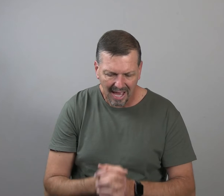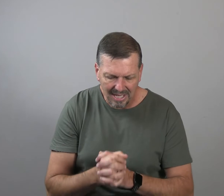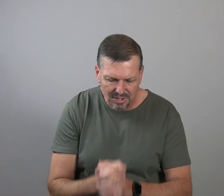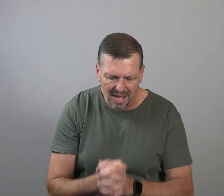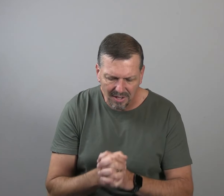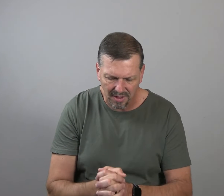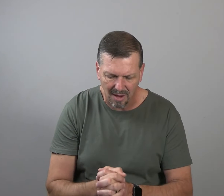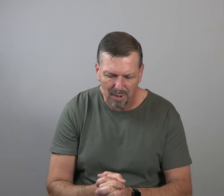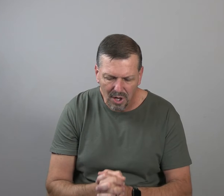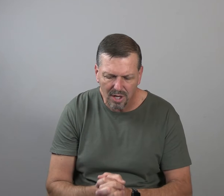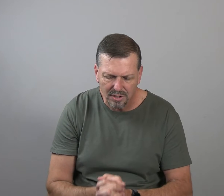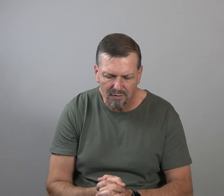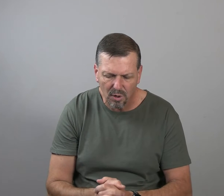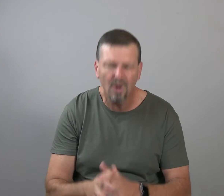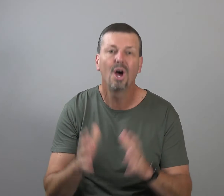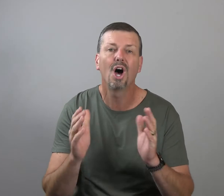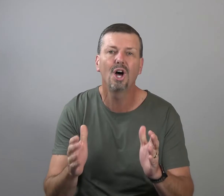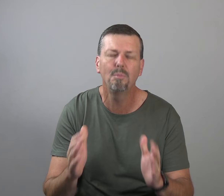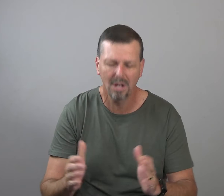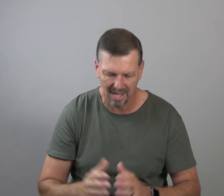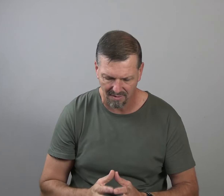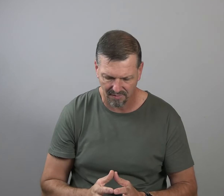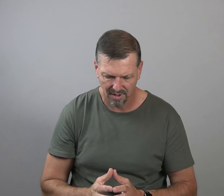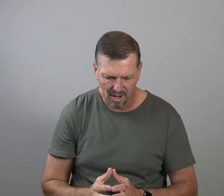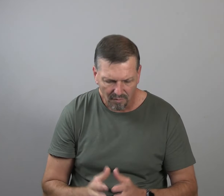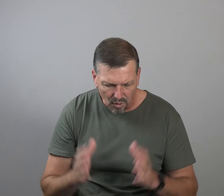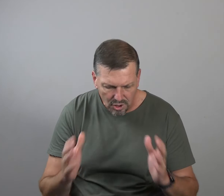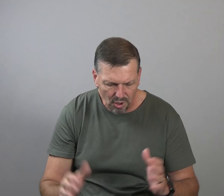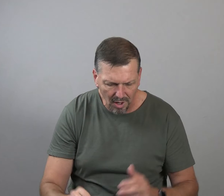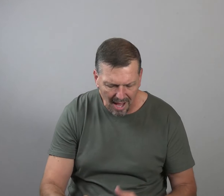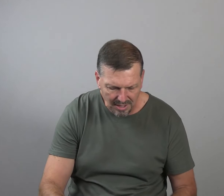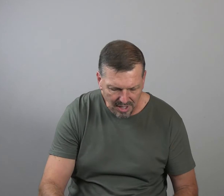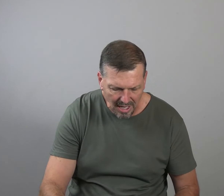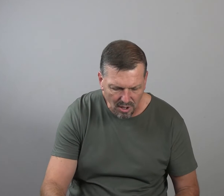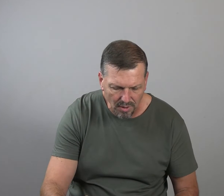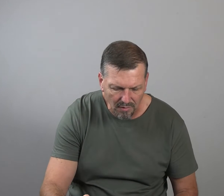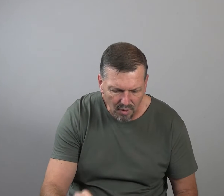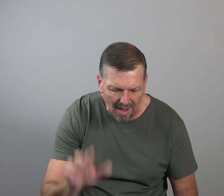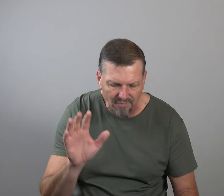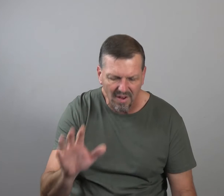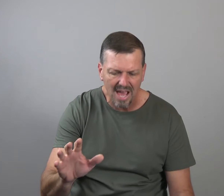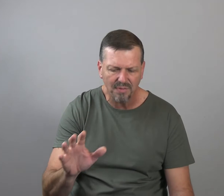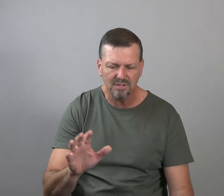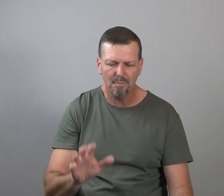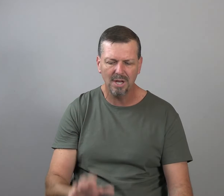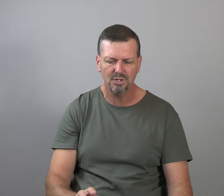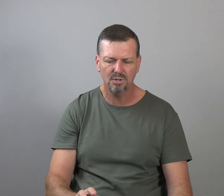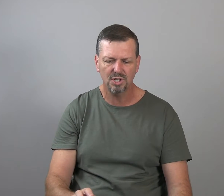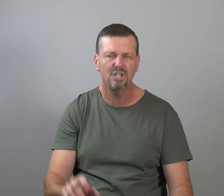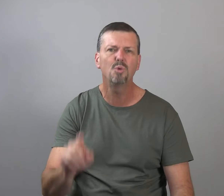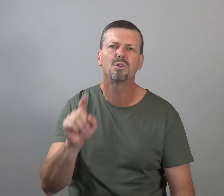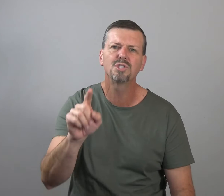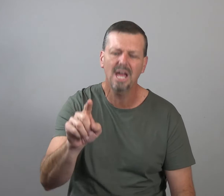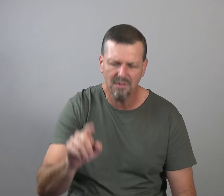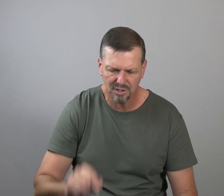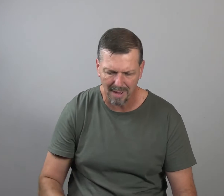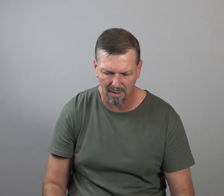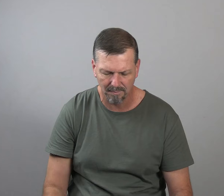He said to them, because of your unbelief. For surely I say to you that if you have faith as a mustard seed, you will say to this mountain,